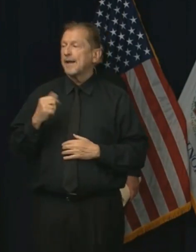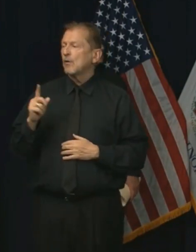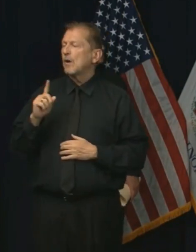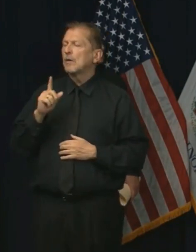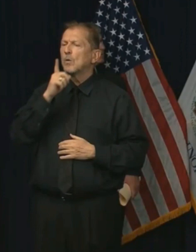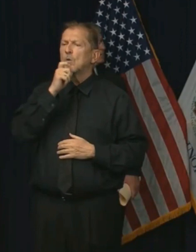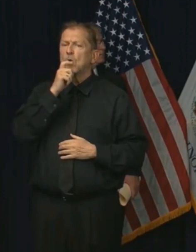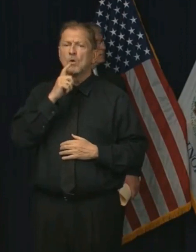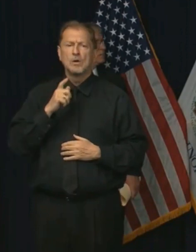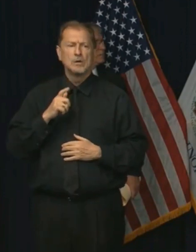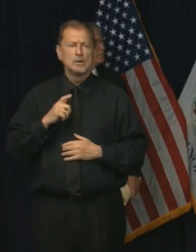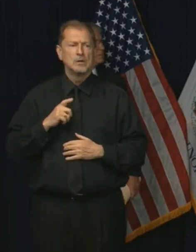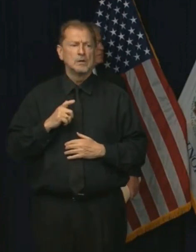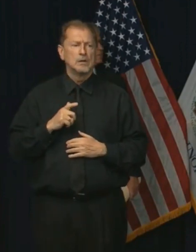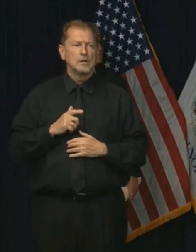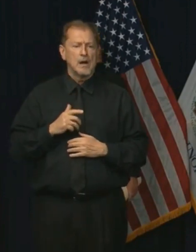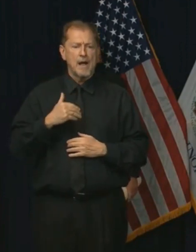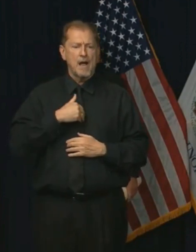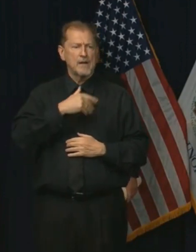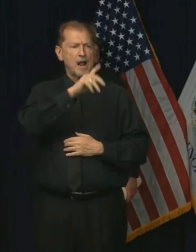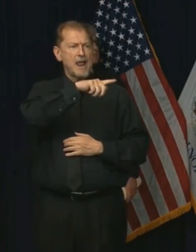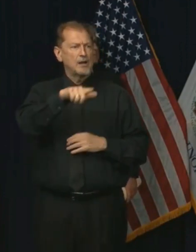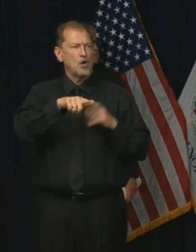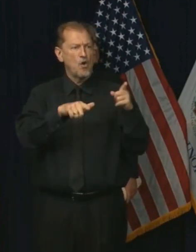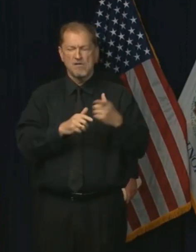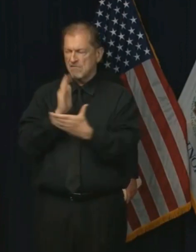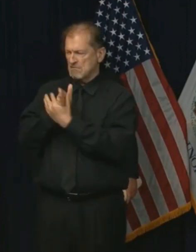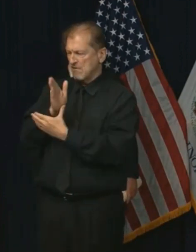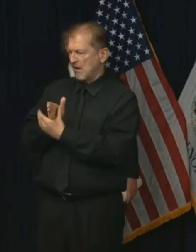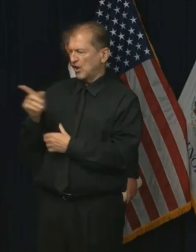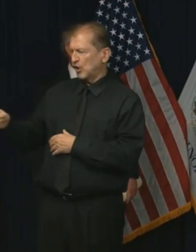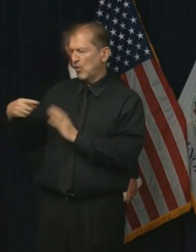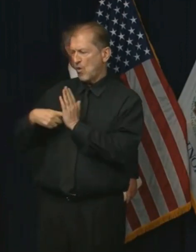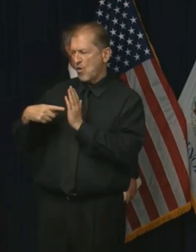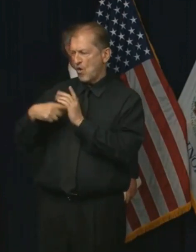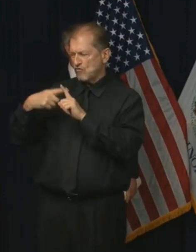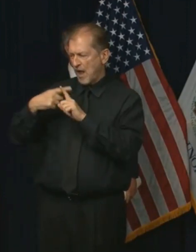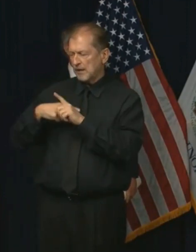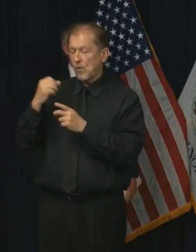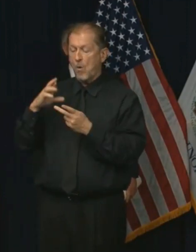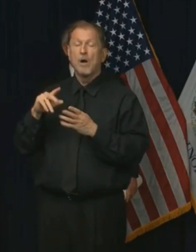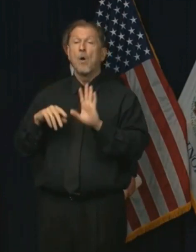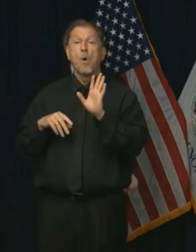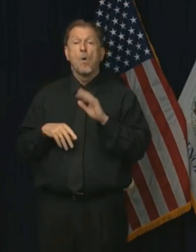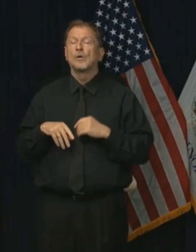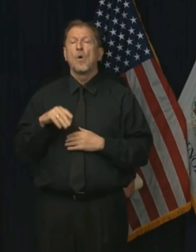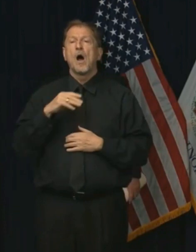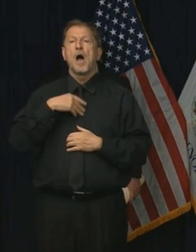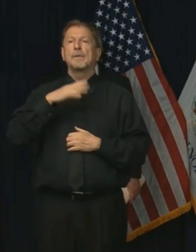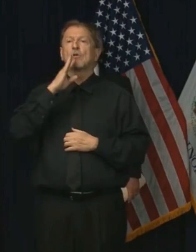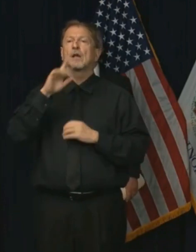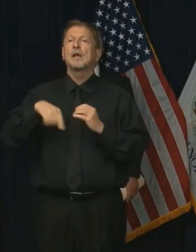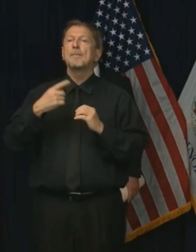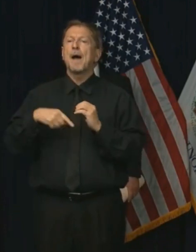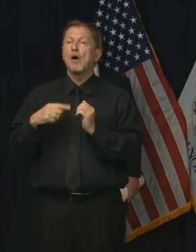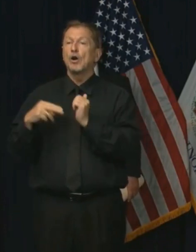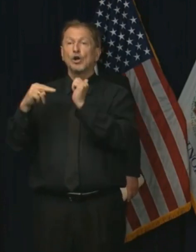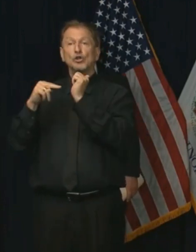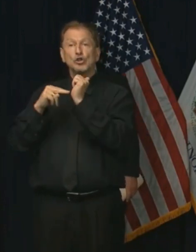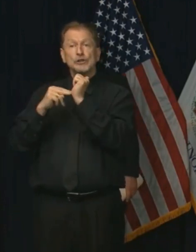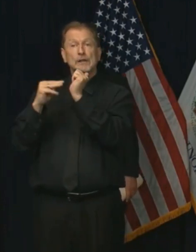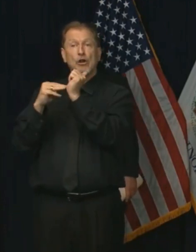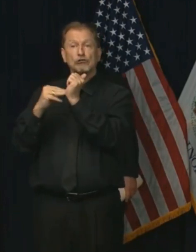a landlord who's hassling them about the fact that they may be exposed because they're a health care worker and